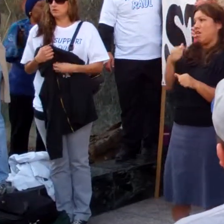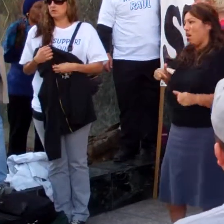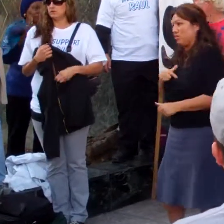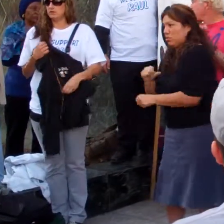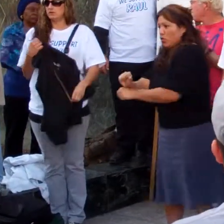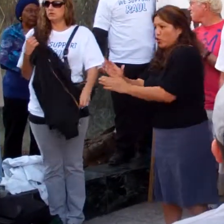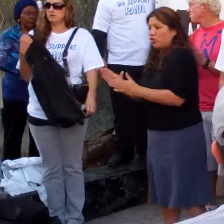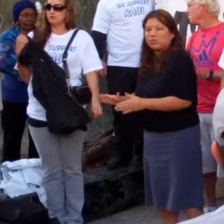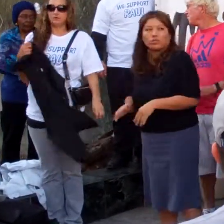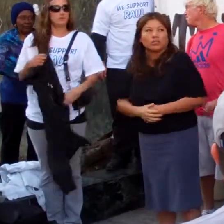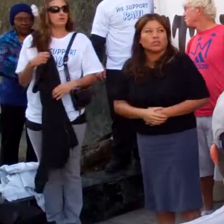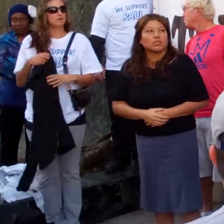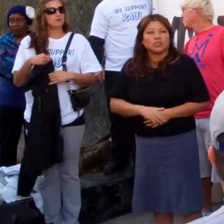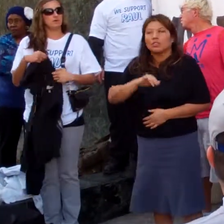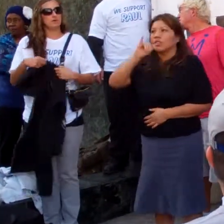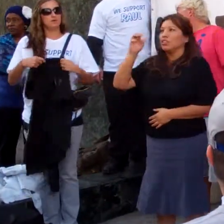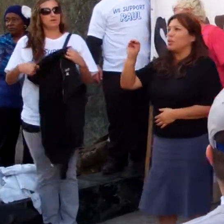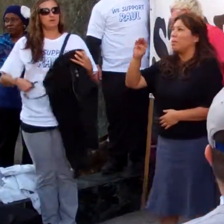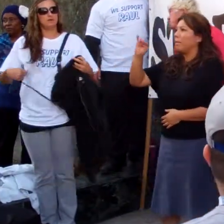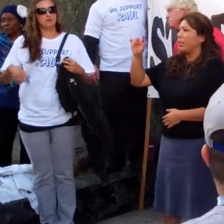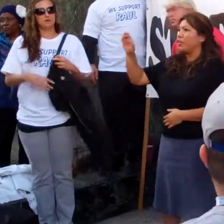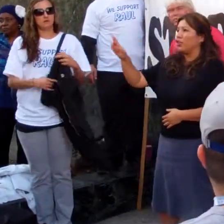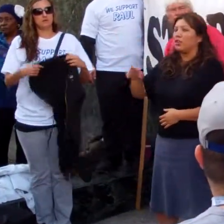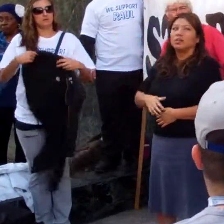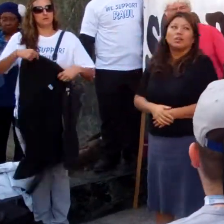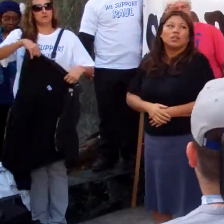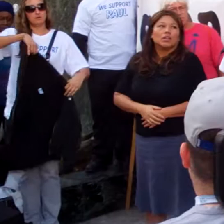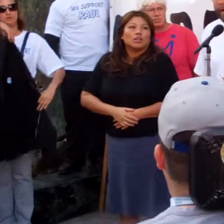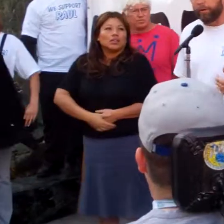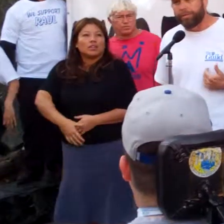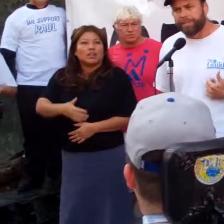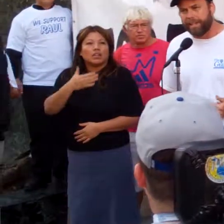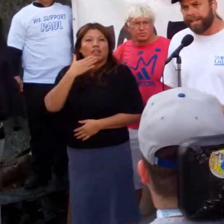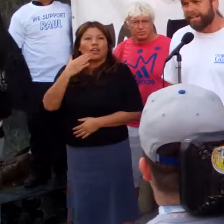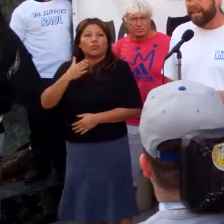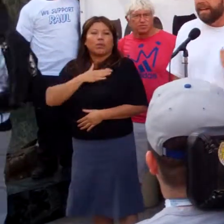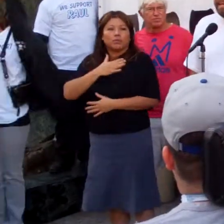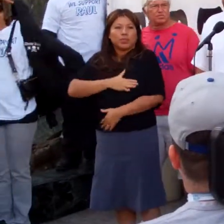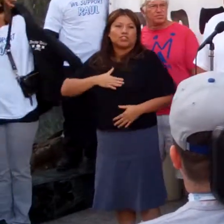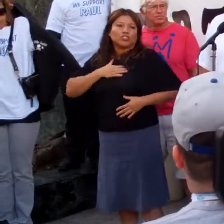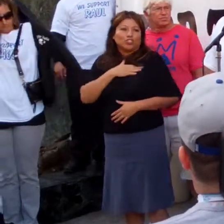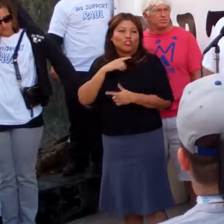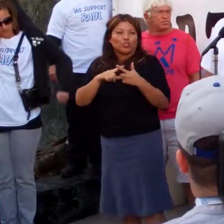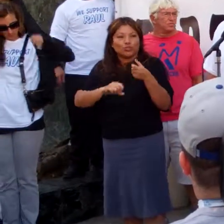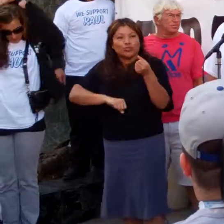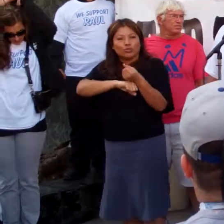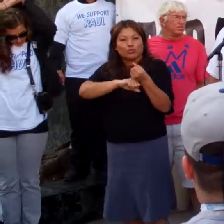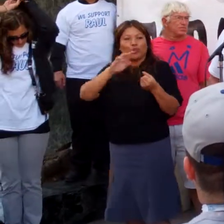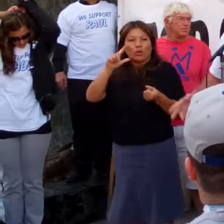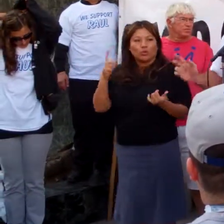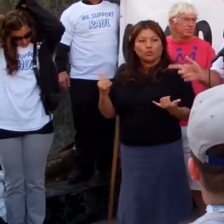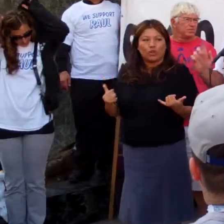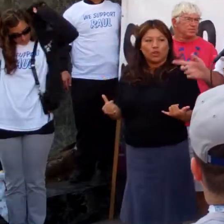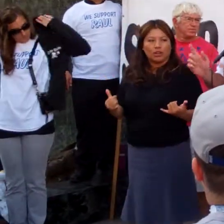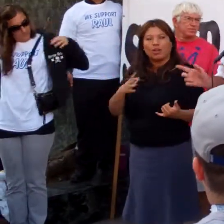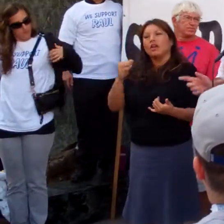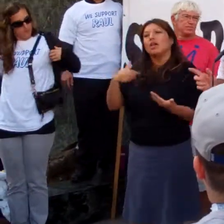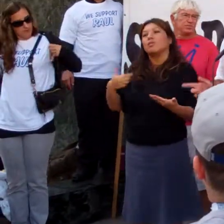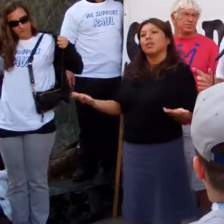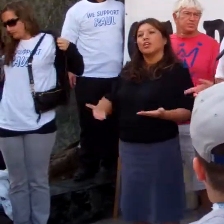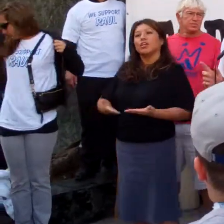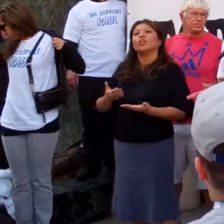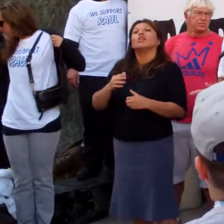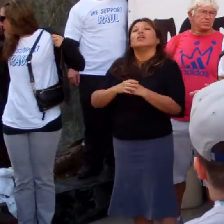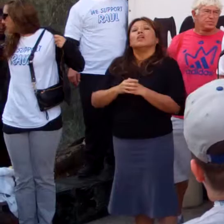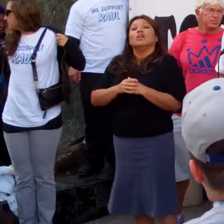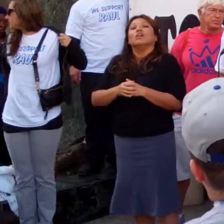Great, thank you. It's my pleasure to stand in solidarity with Raul today. And I'm here to really answer the call